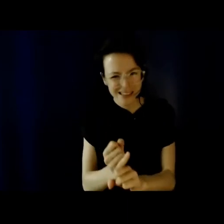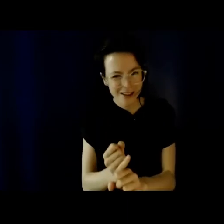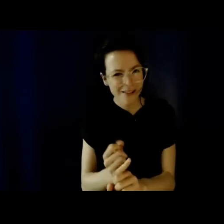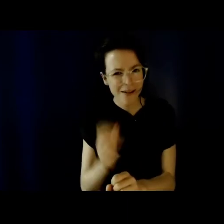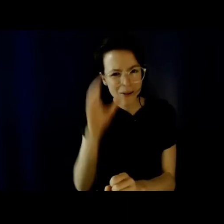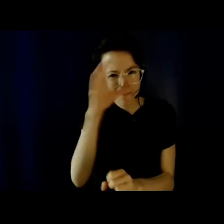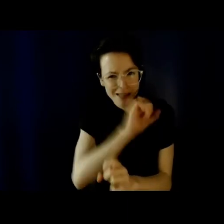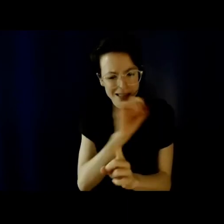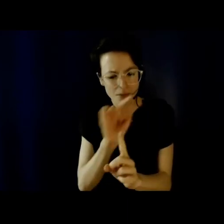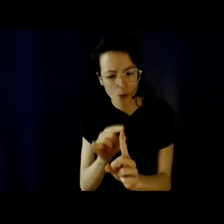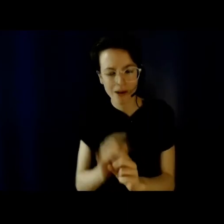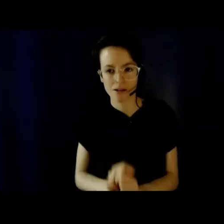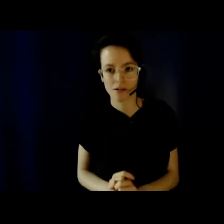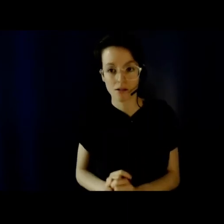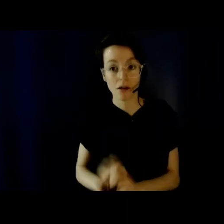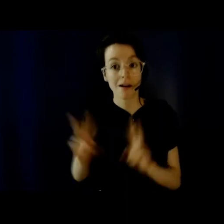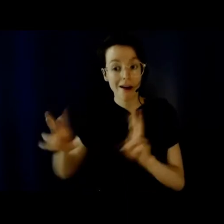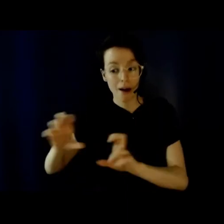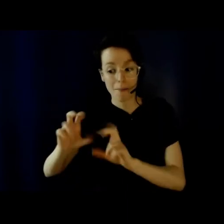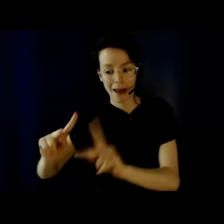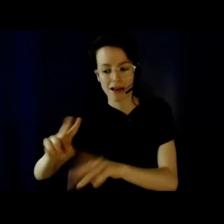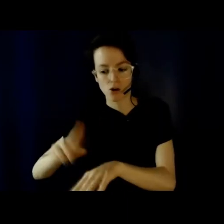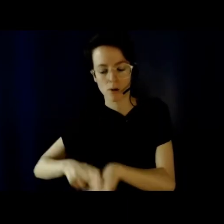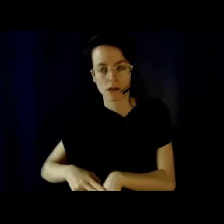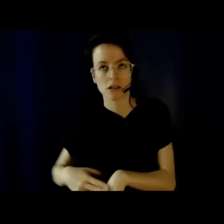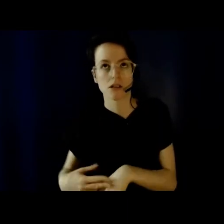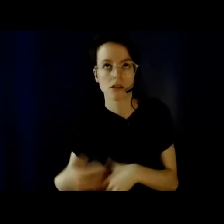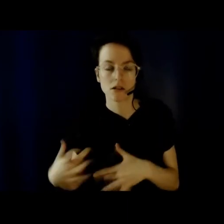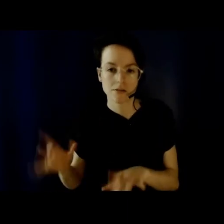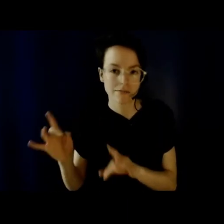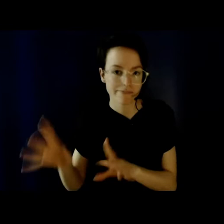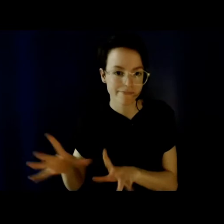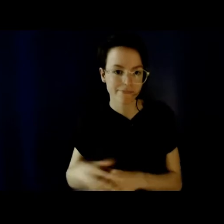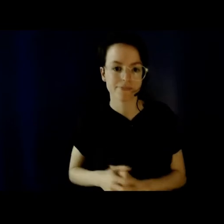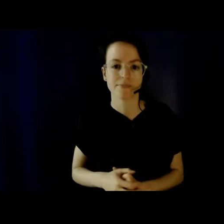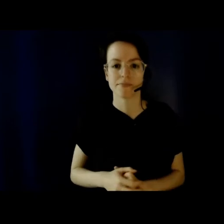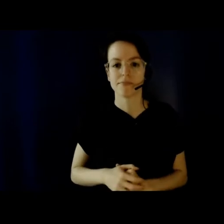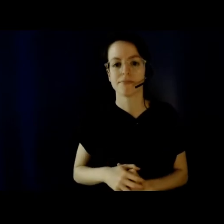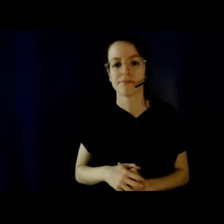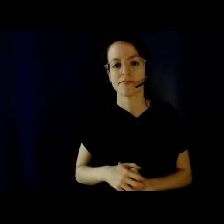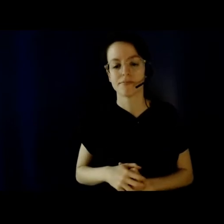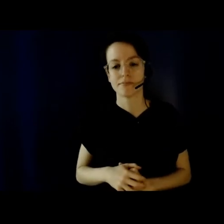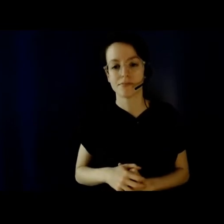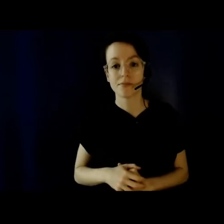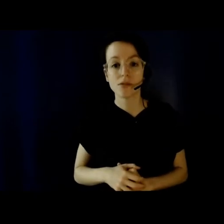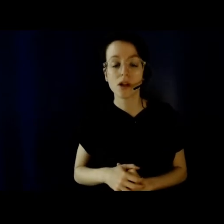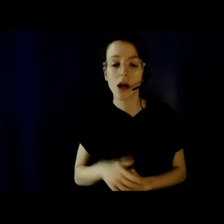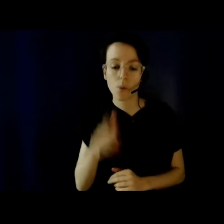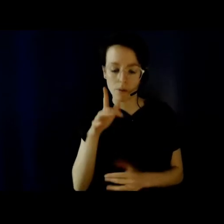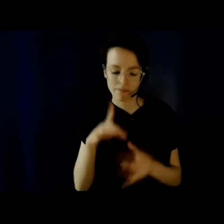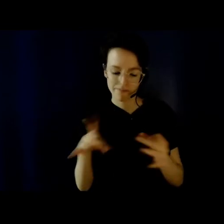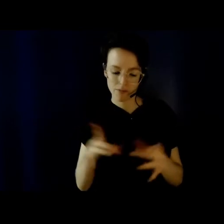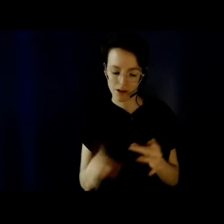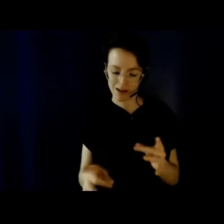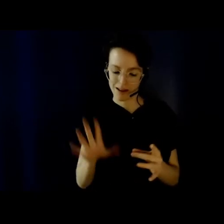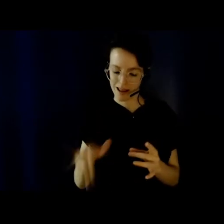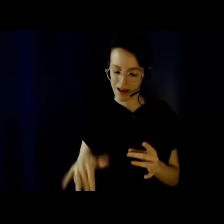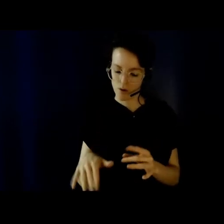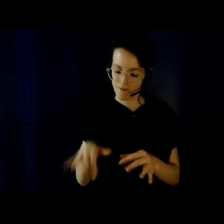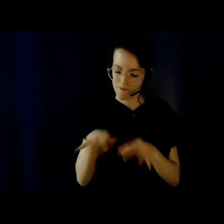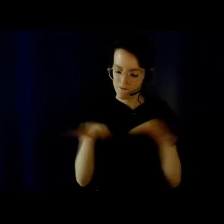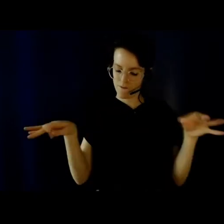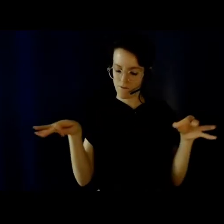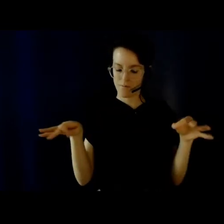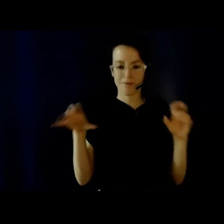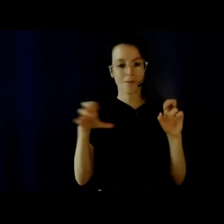normal, even more so. I want to talk about the two groups of people who've been harmed by this framing. First, those of us who